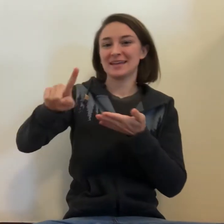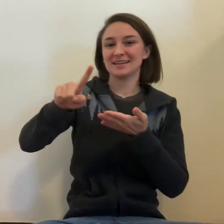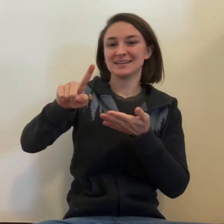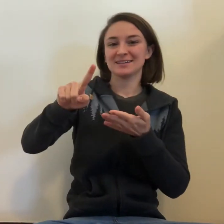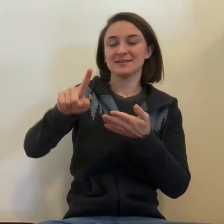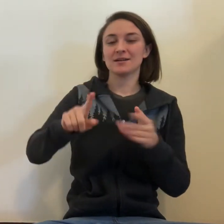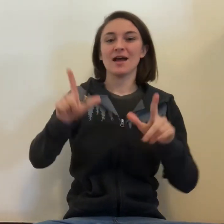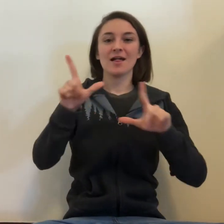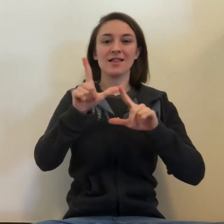week.